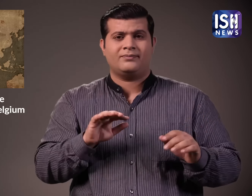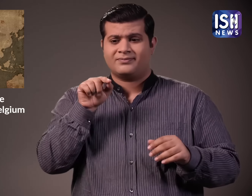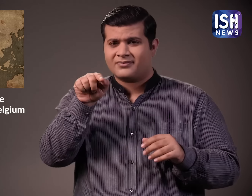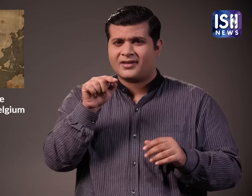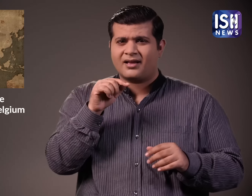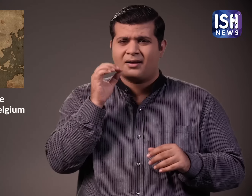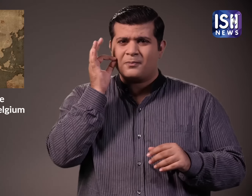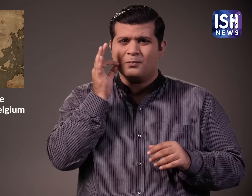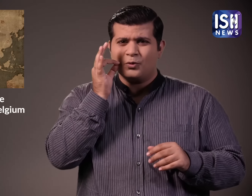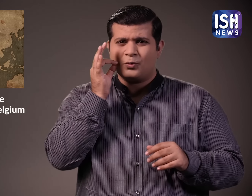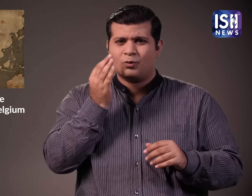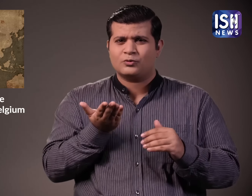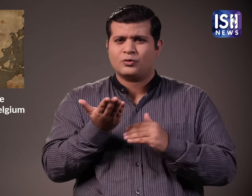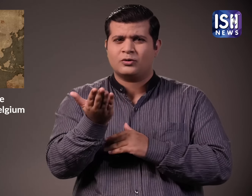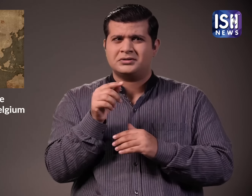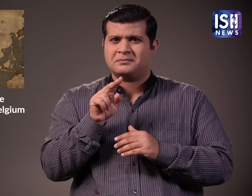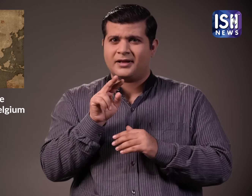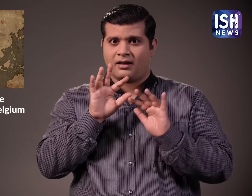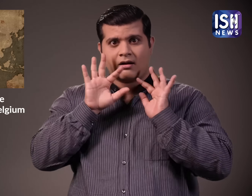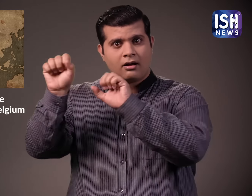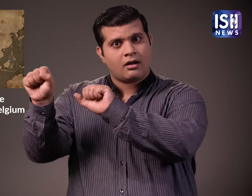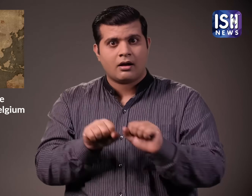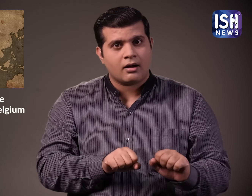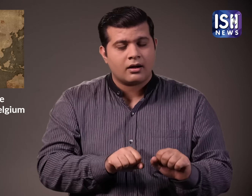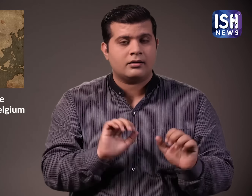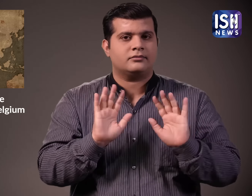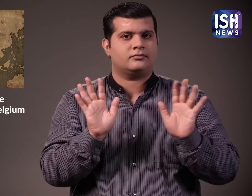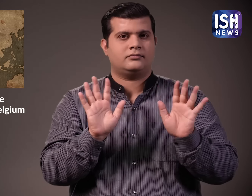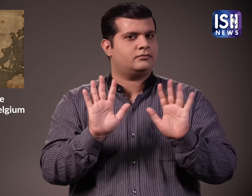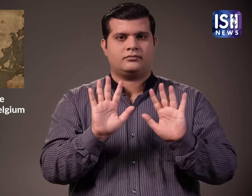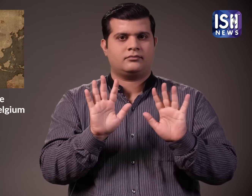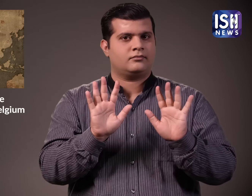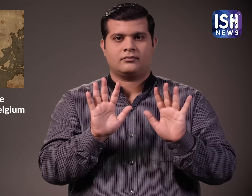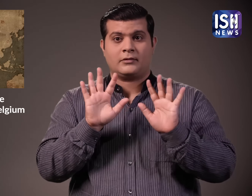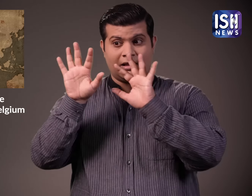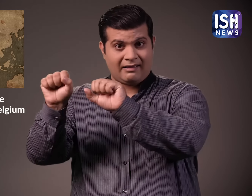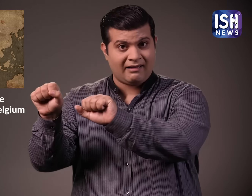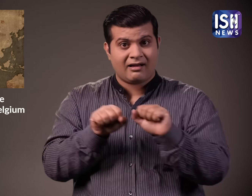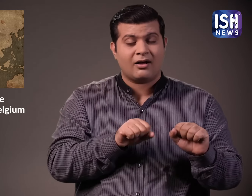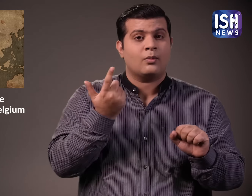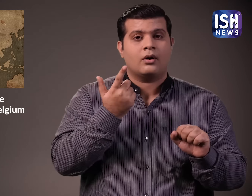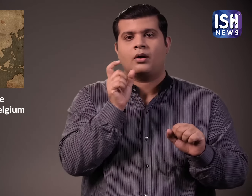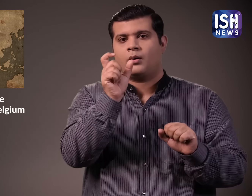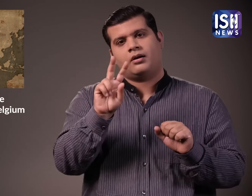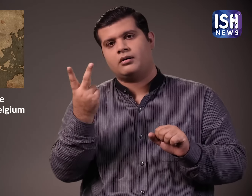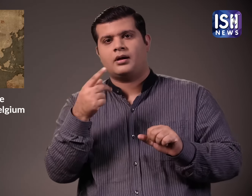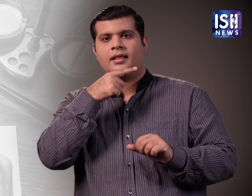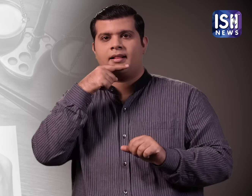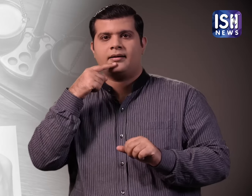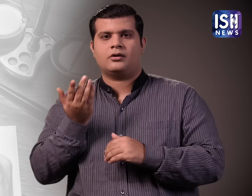spread and all law enforcement officials will know about it. Now does the Blue Notice mean that he will be arrested? No. To arrest